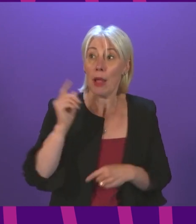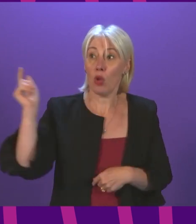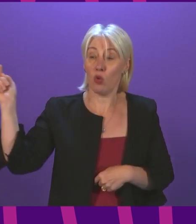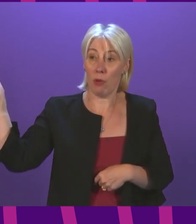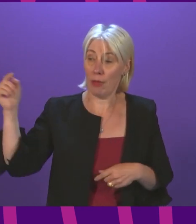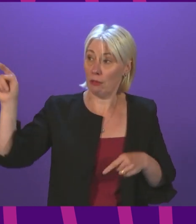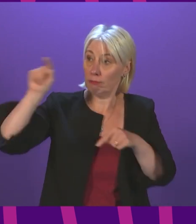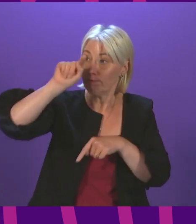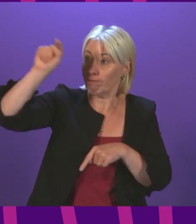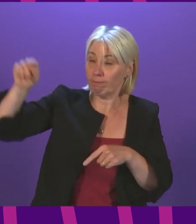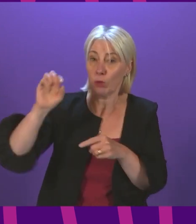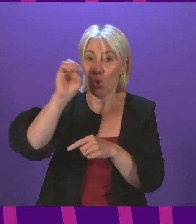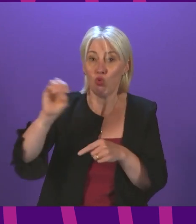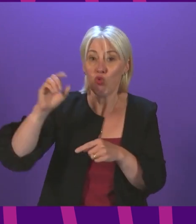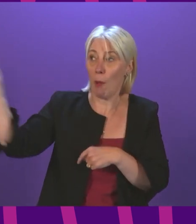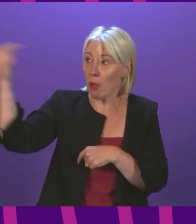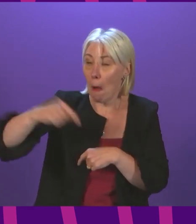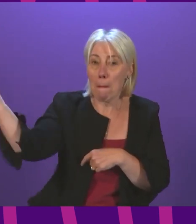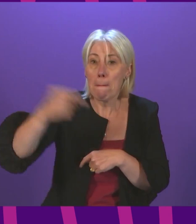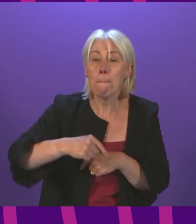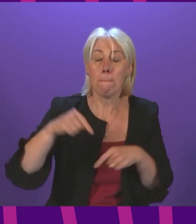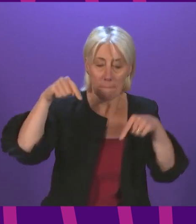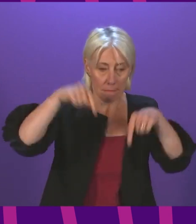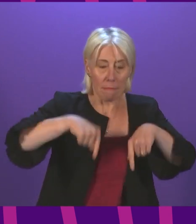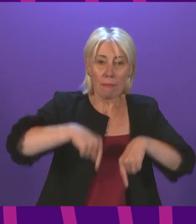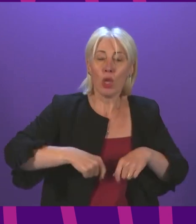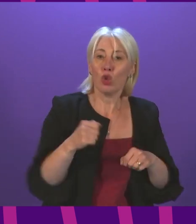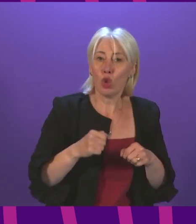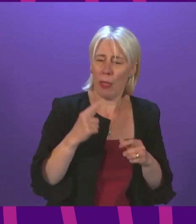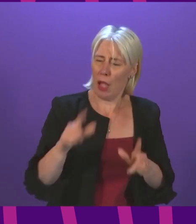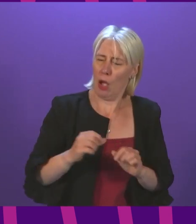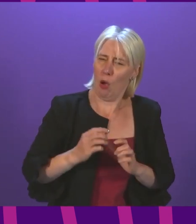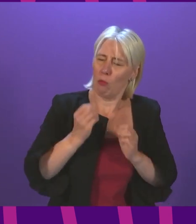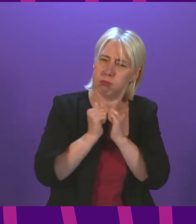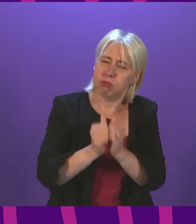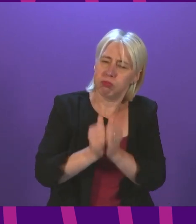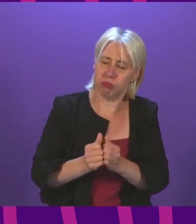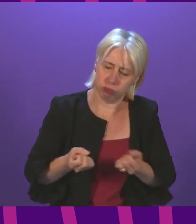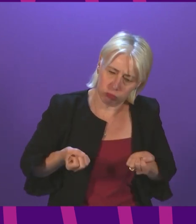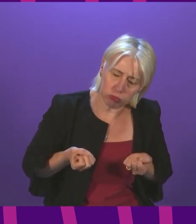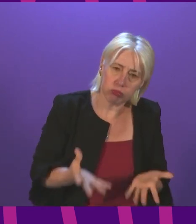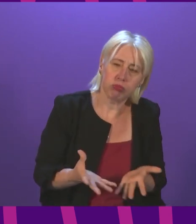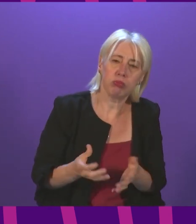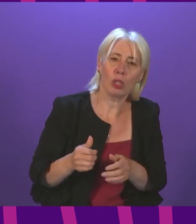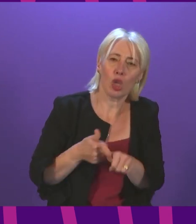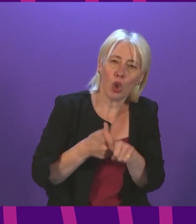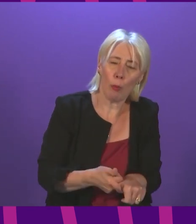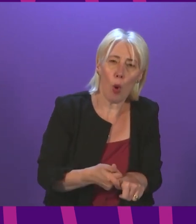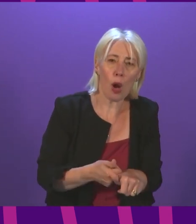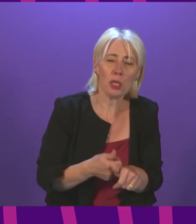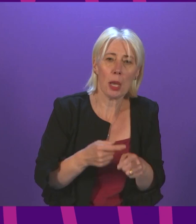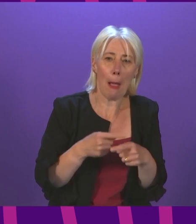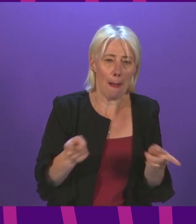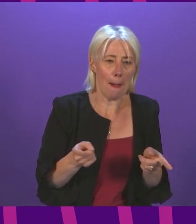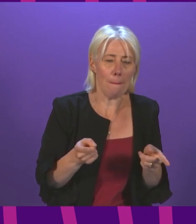scotland from other european countries provided great contributions and support and many of them have now been lost to